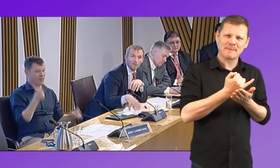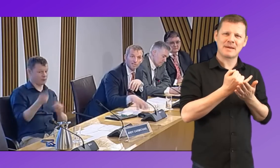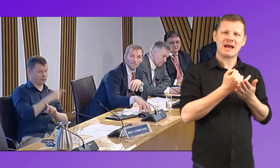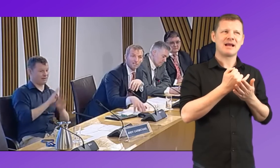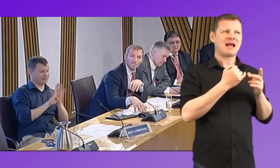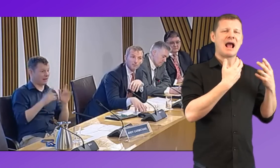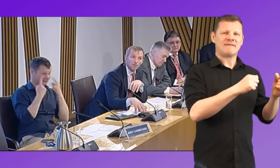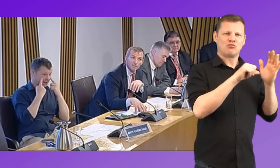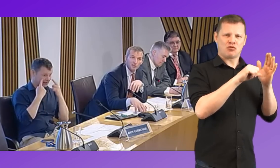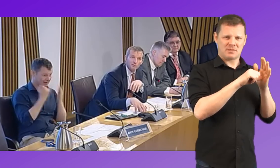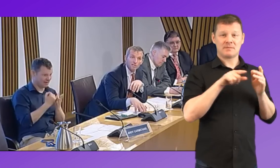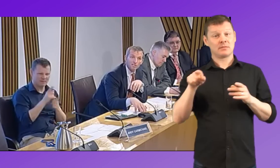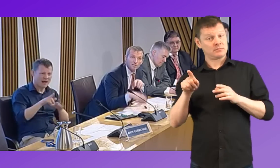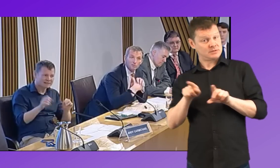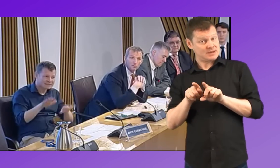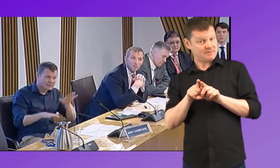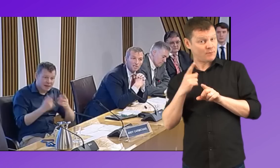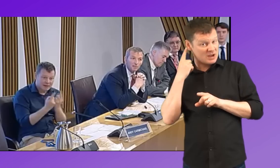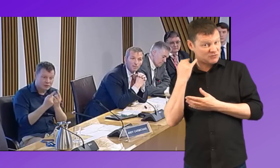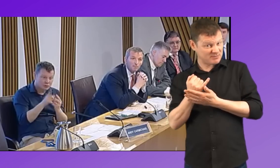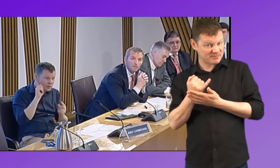whether there's a similar issue in relation to those with hearing impairment.